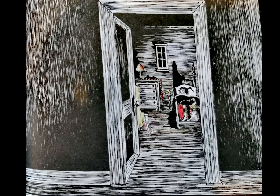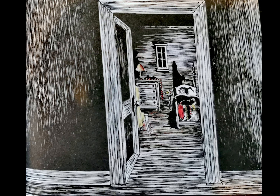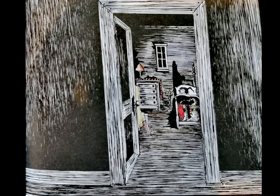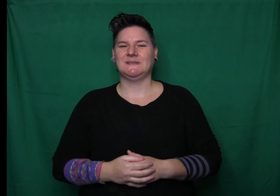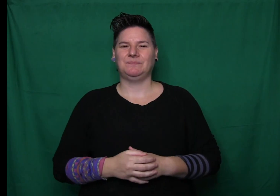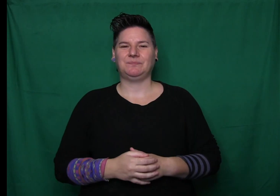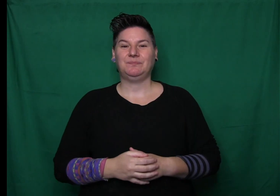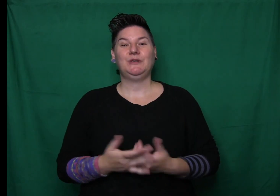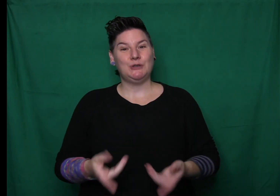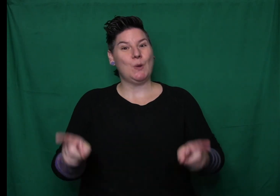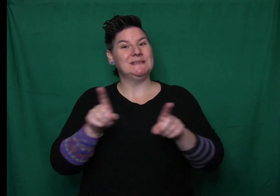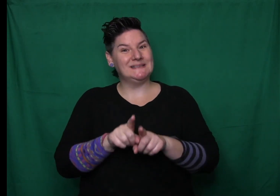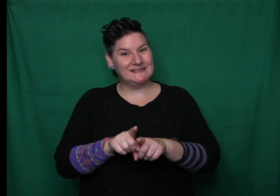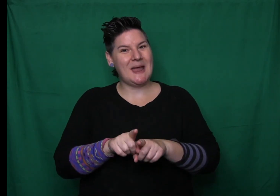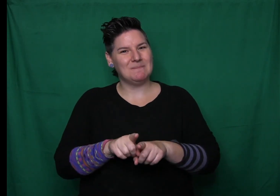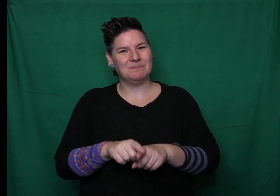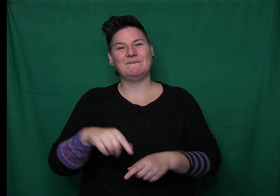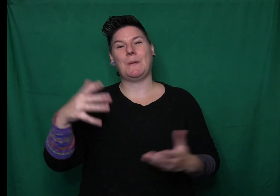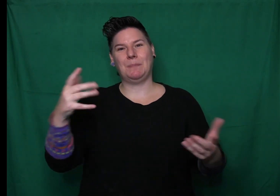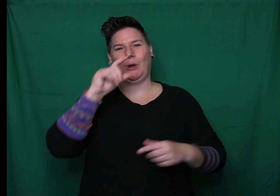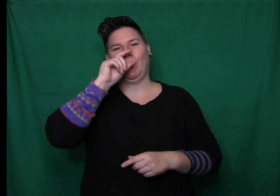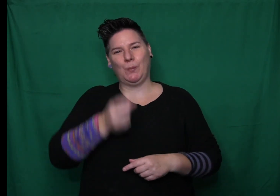The big witch fell asleep with a big smile on her face too.